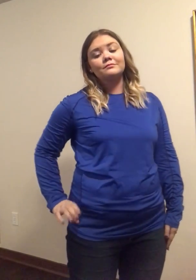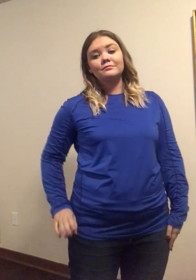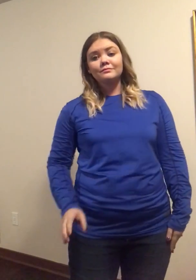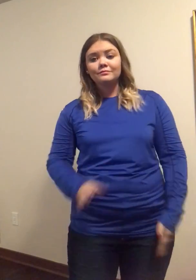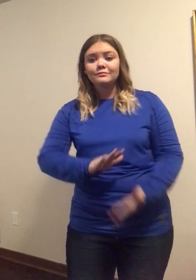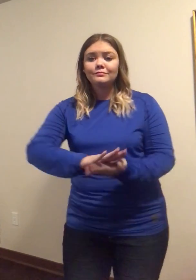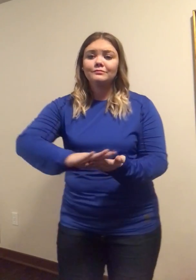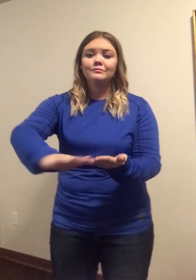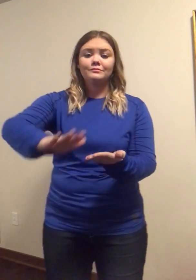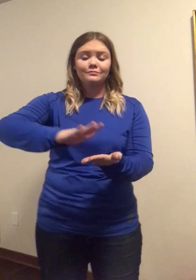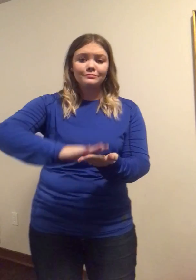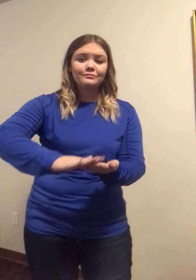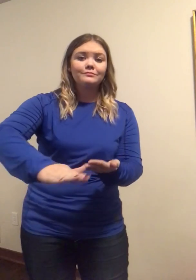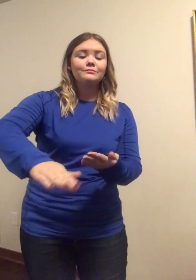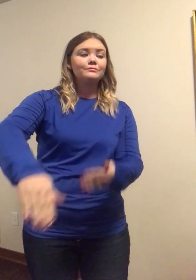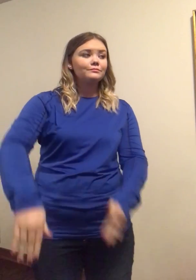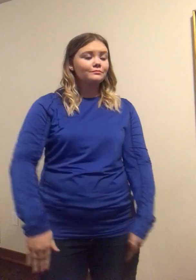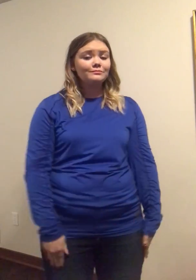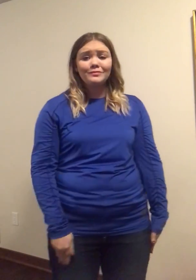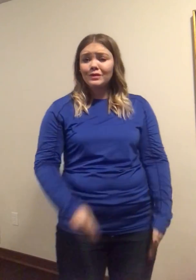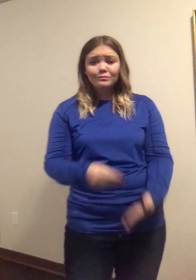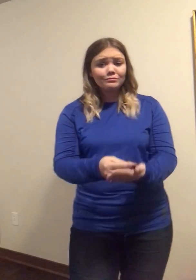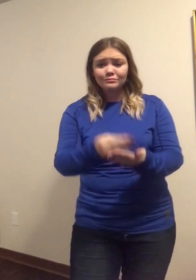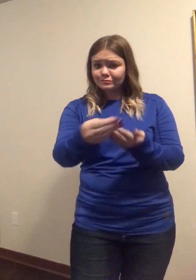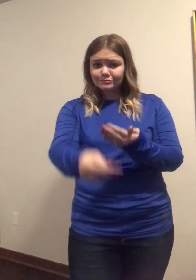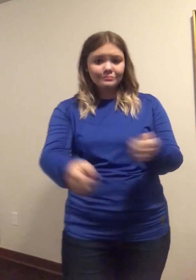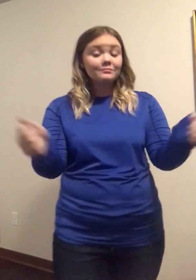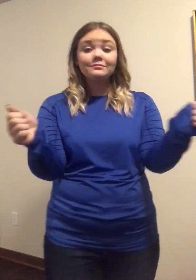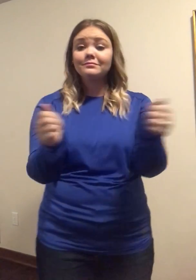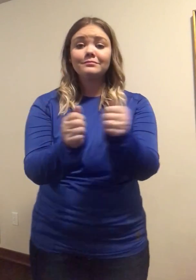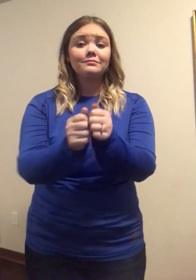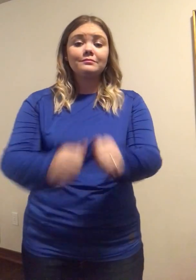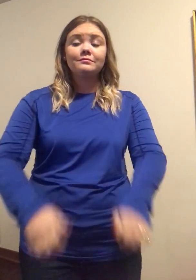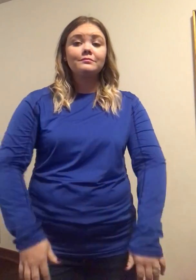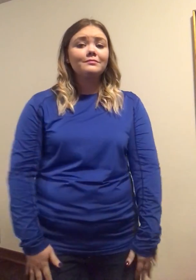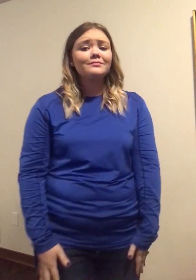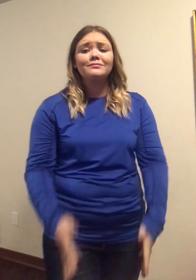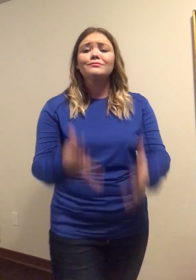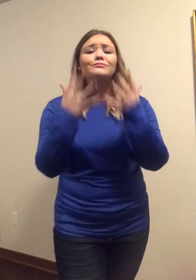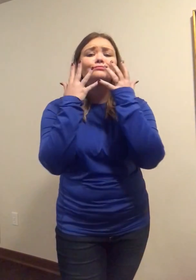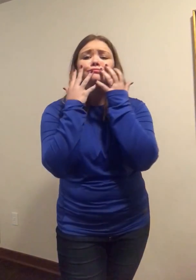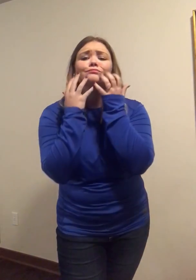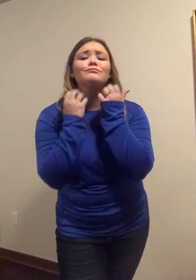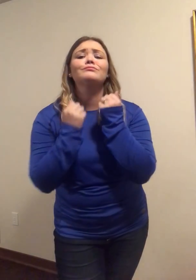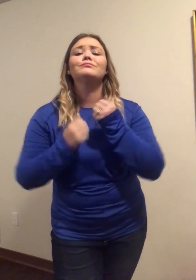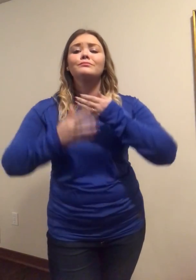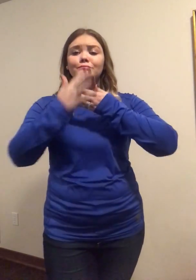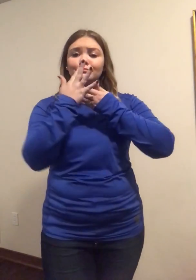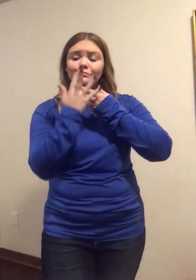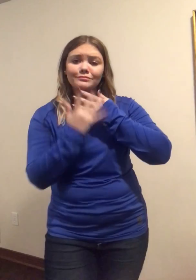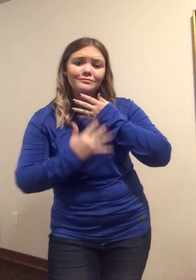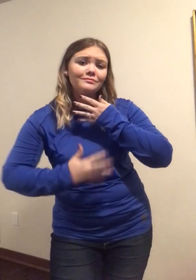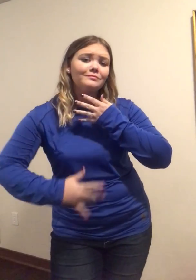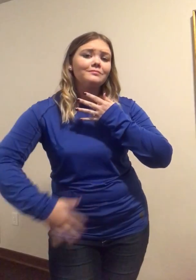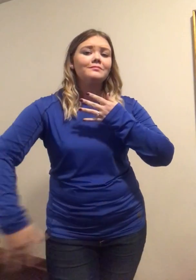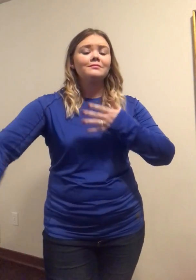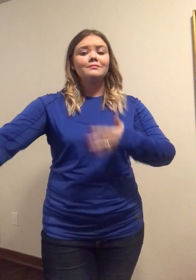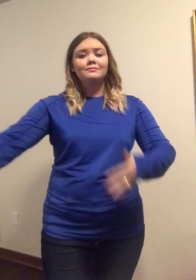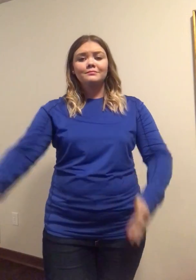Forgiveness was born with the precious blood